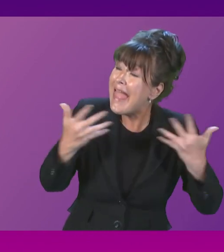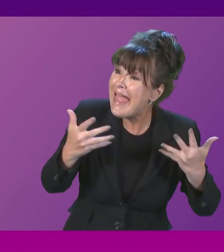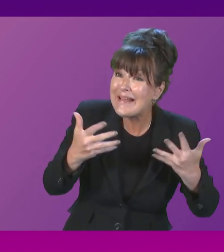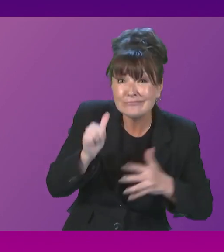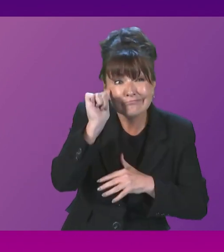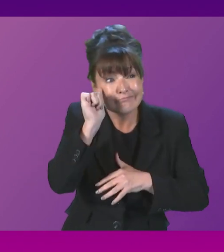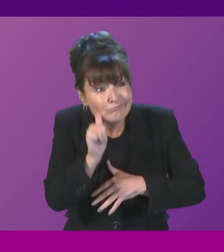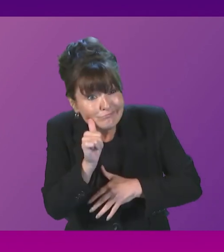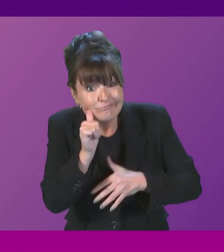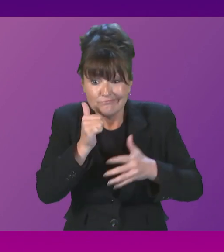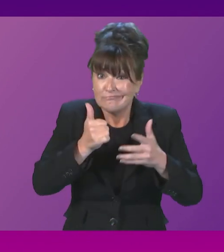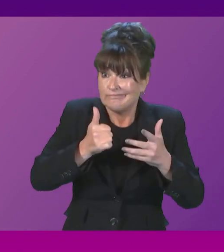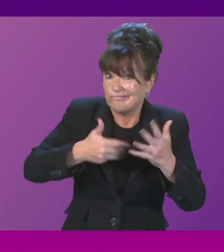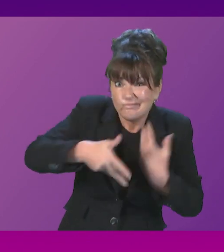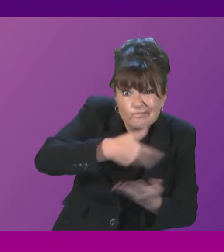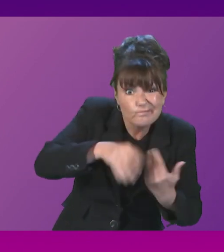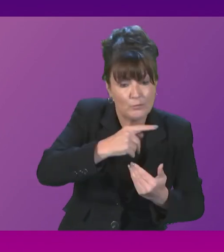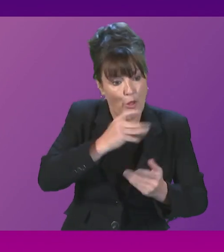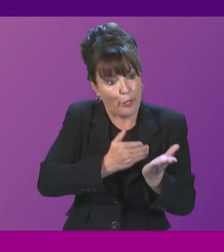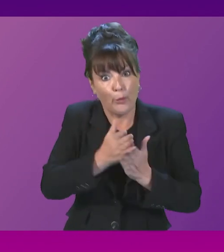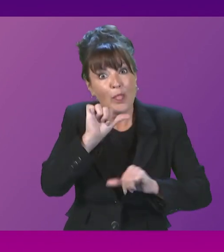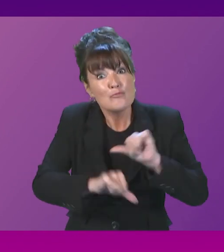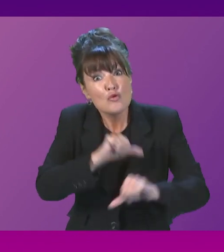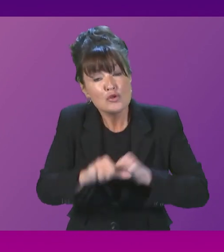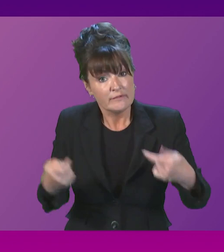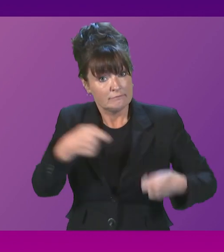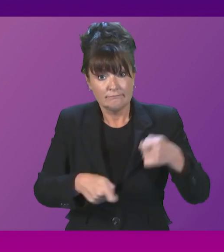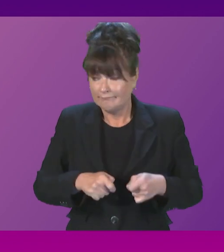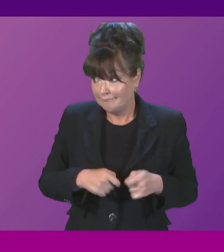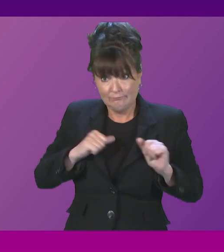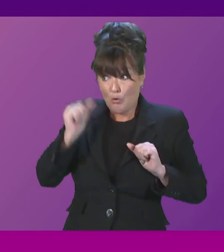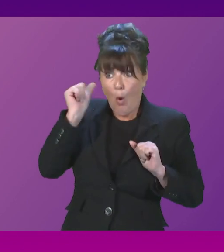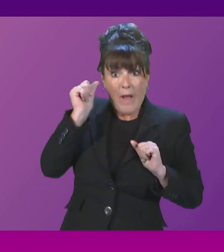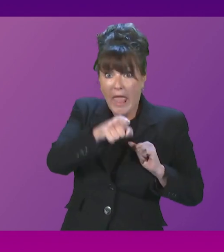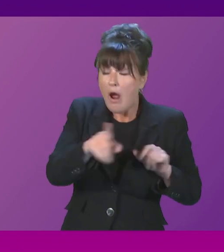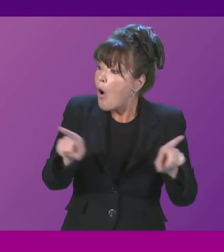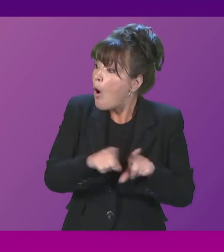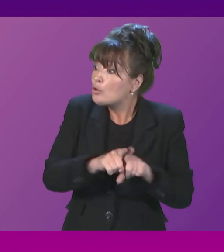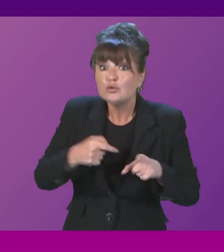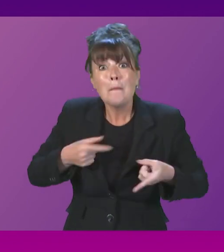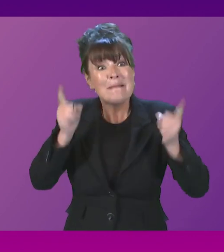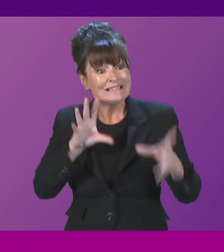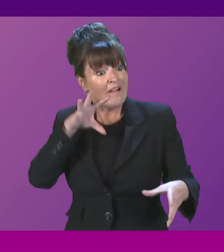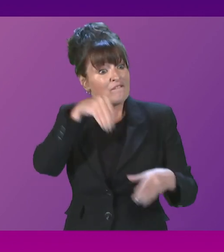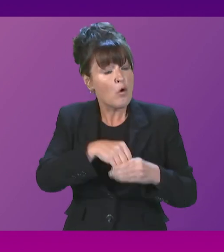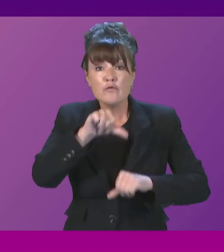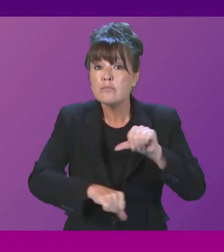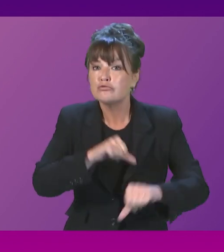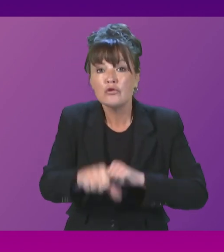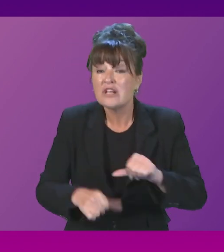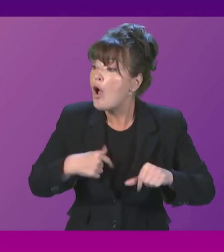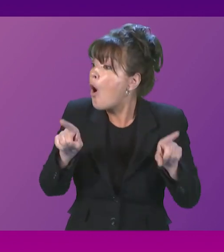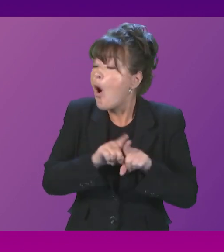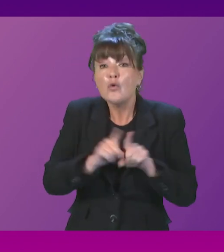procurement process. That said, ministers were not involved in the process. We were not cited on procurement documents or privy